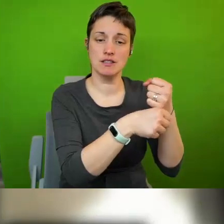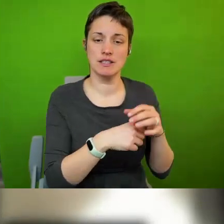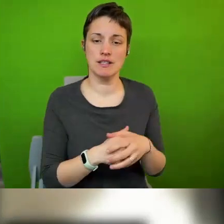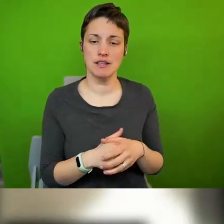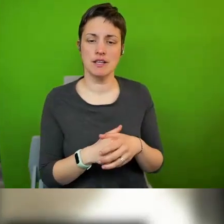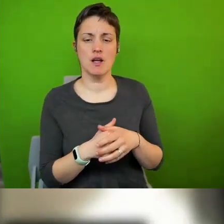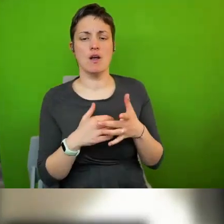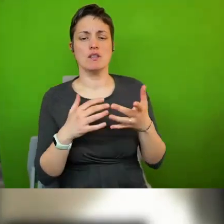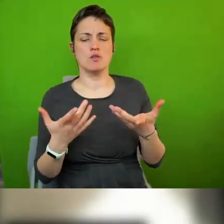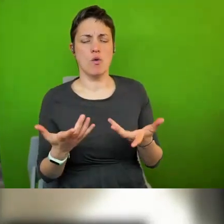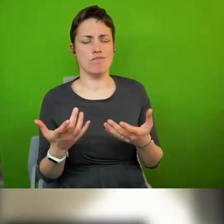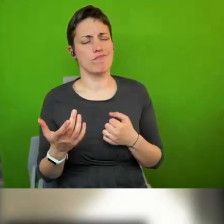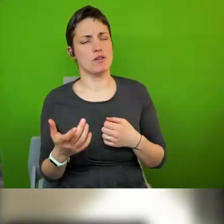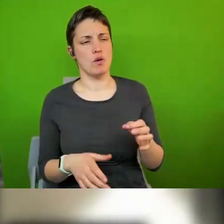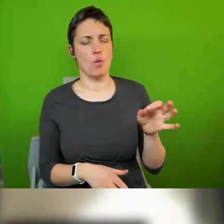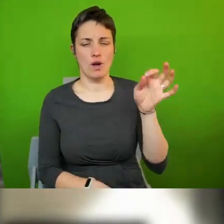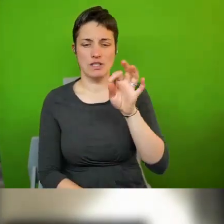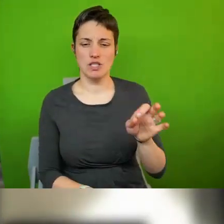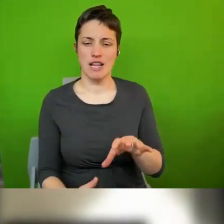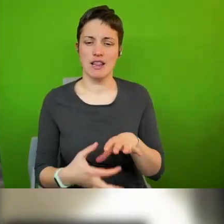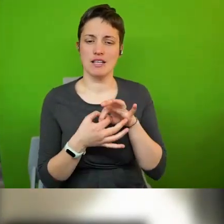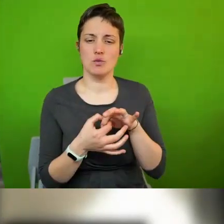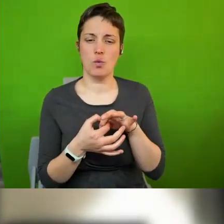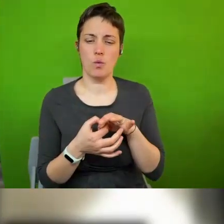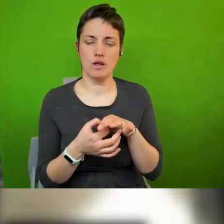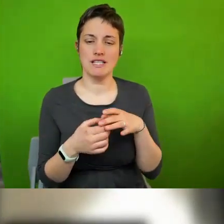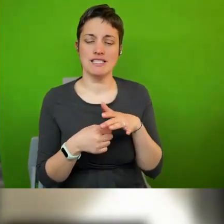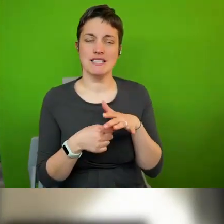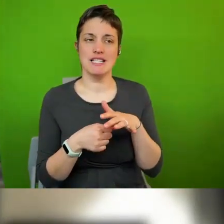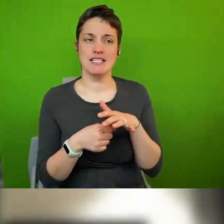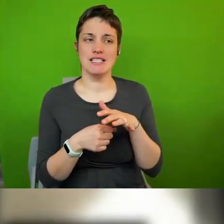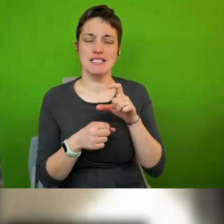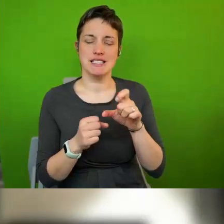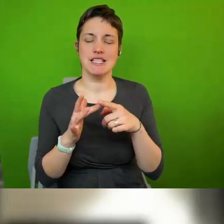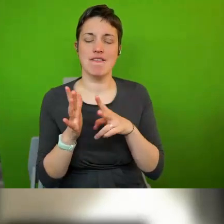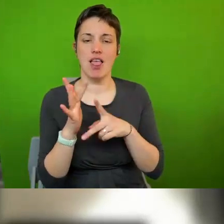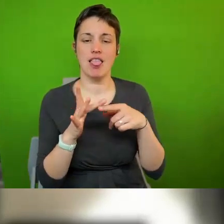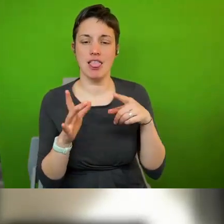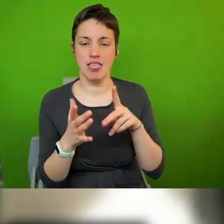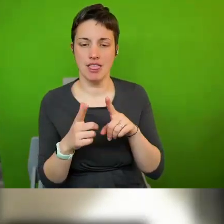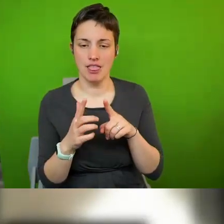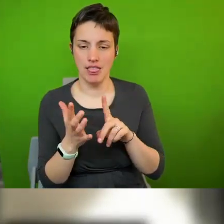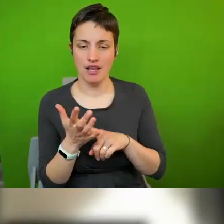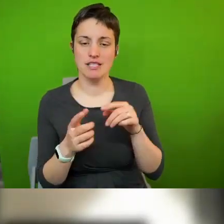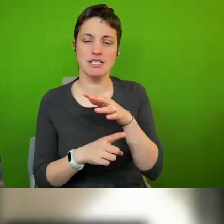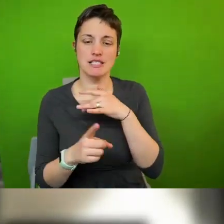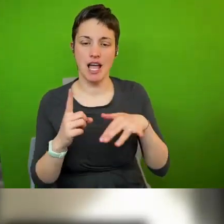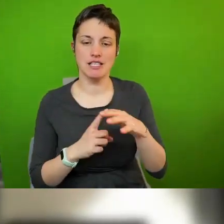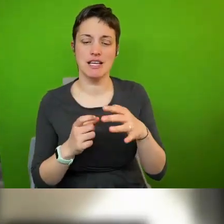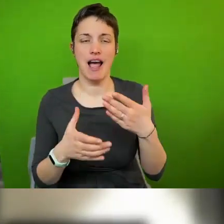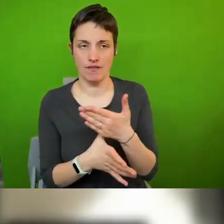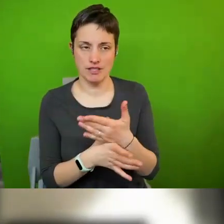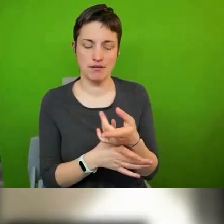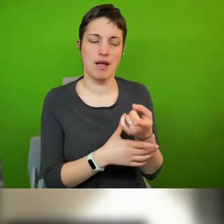and the local authority so the question is could you say some more about city governance and